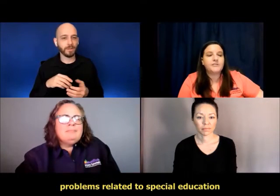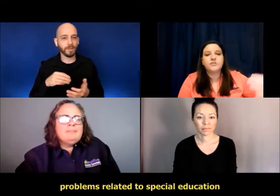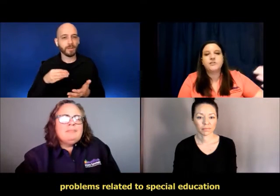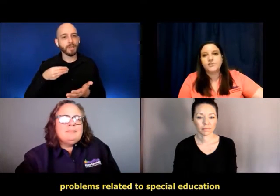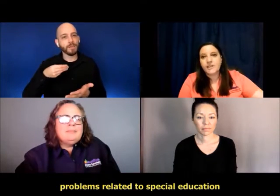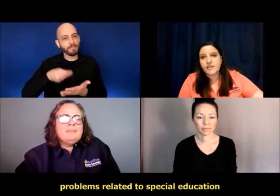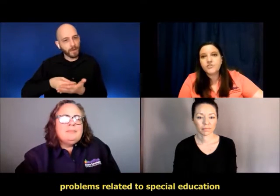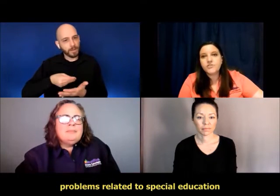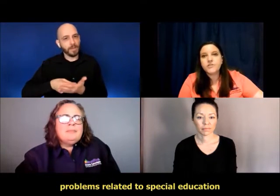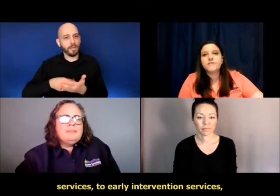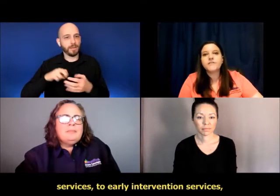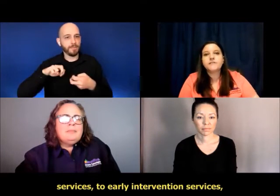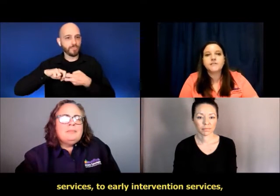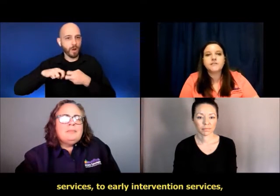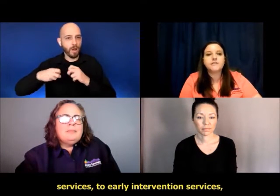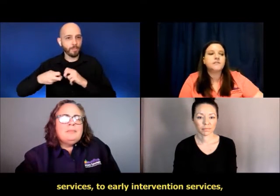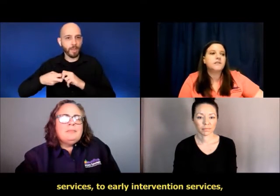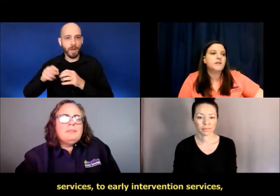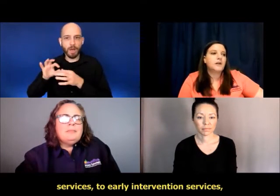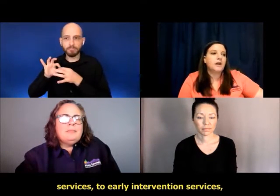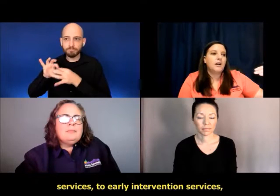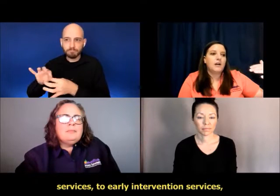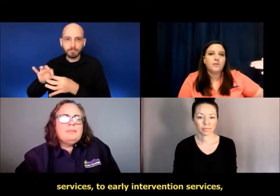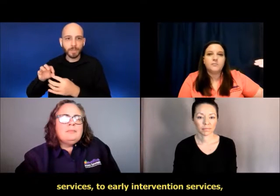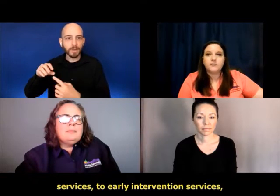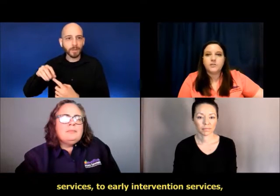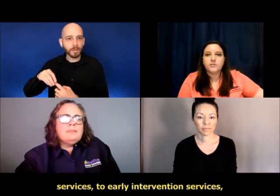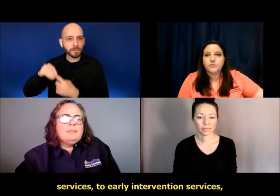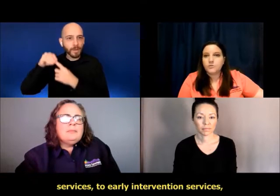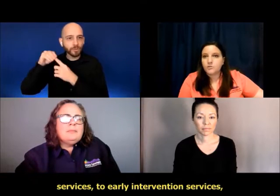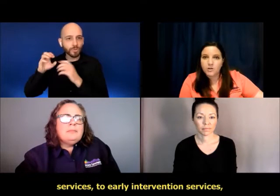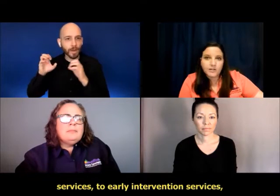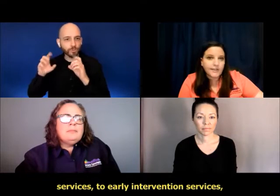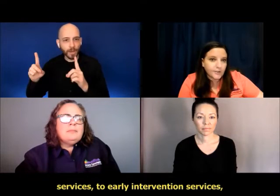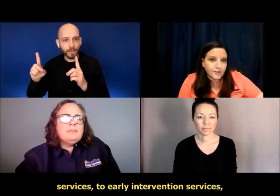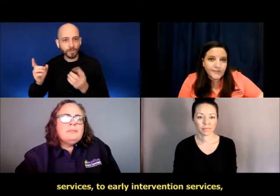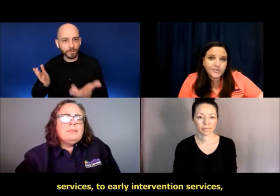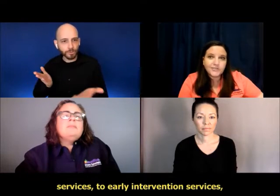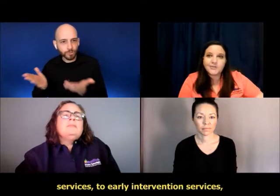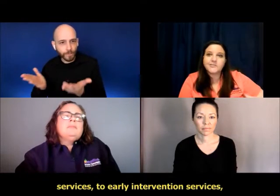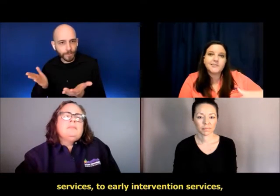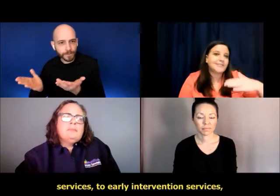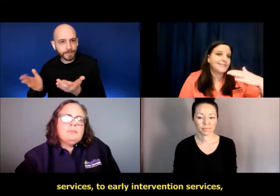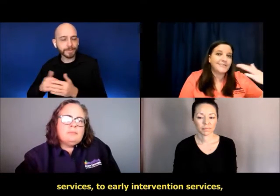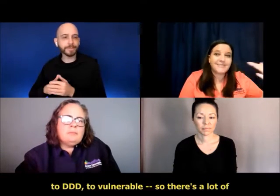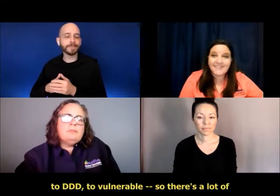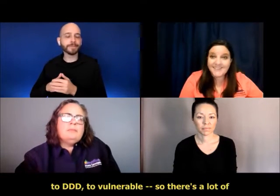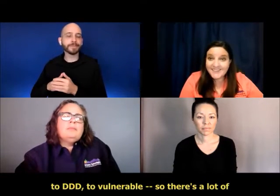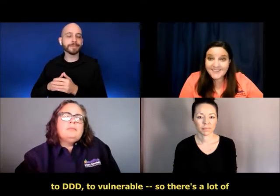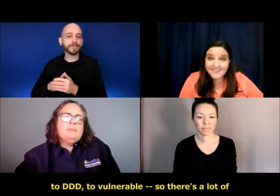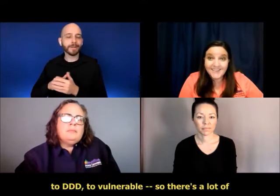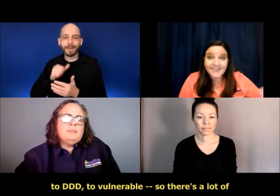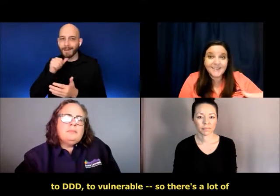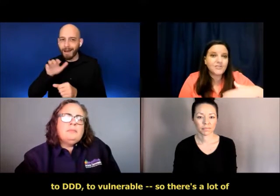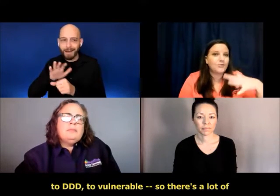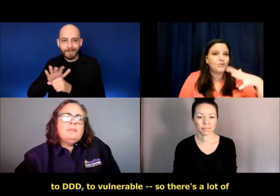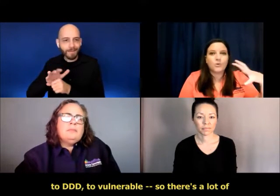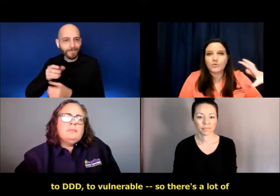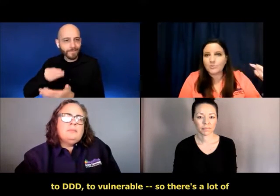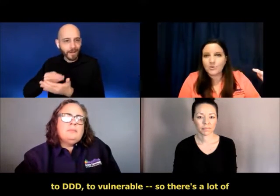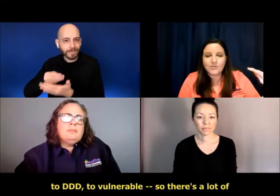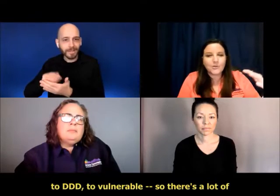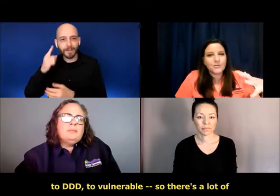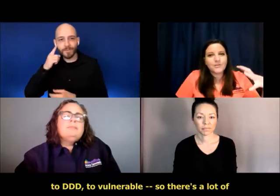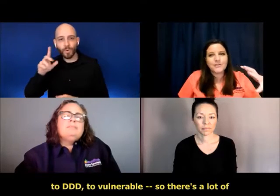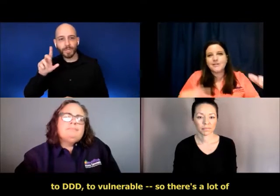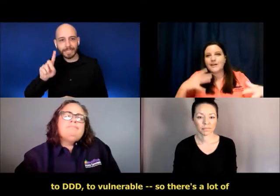special education services, um, to early intervention services, to DVD, to